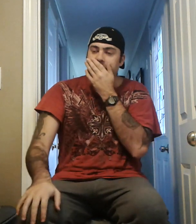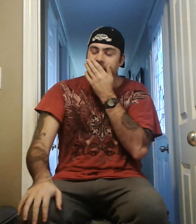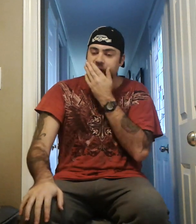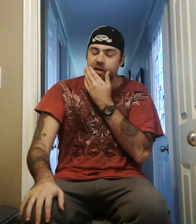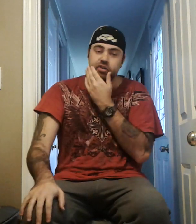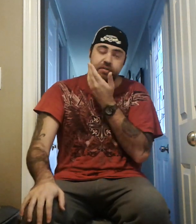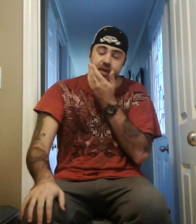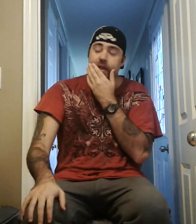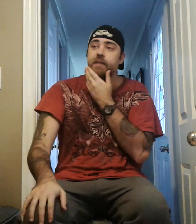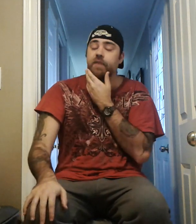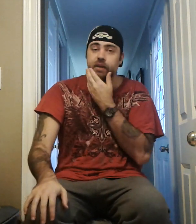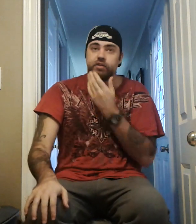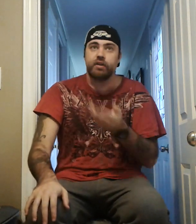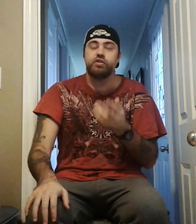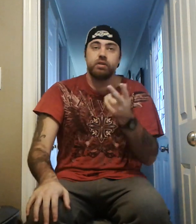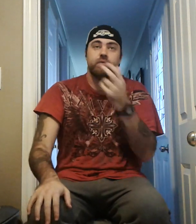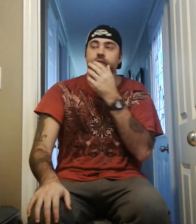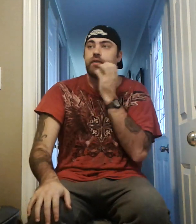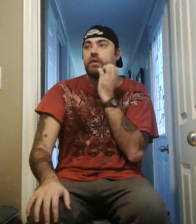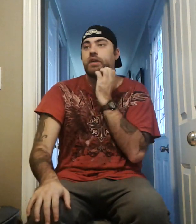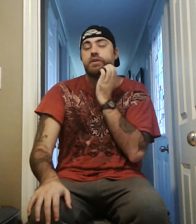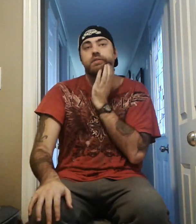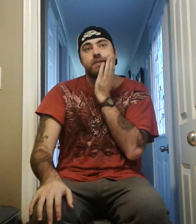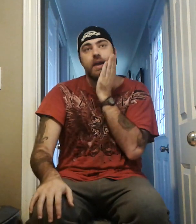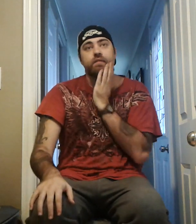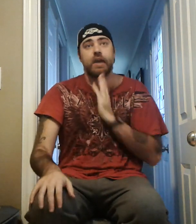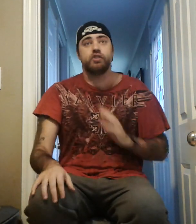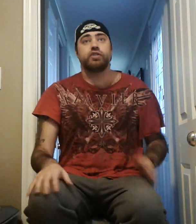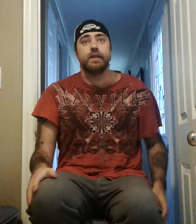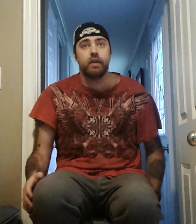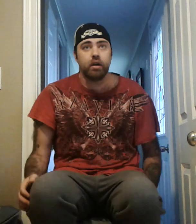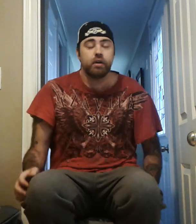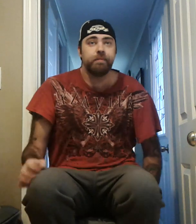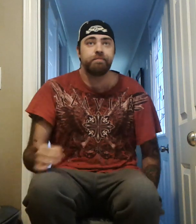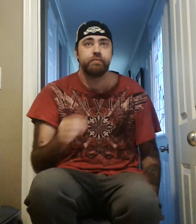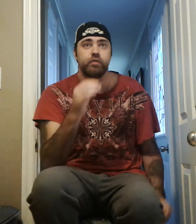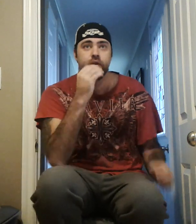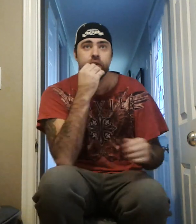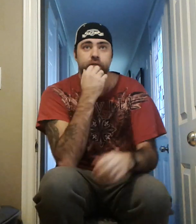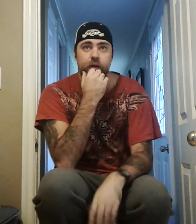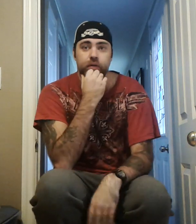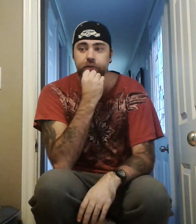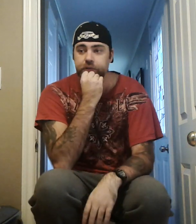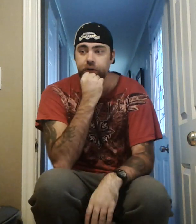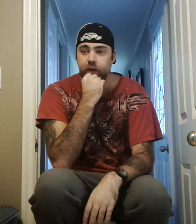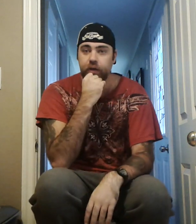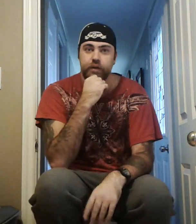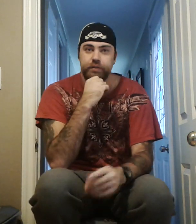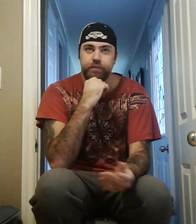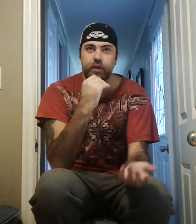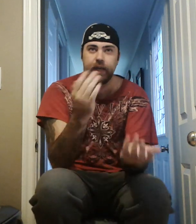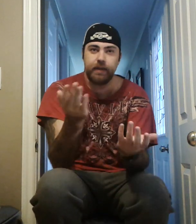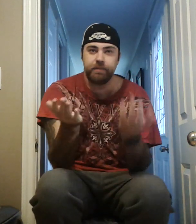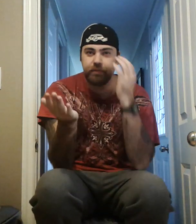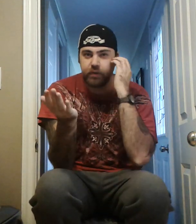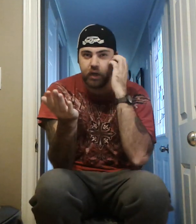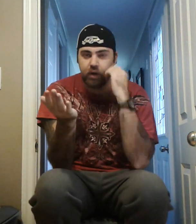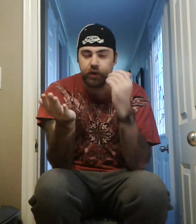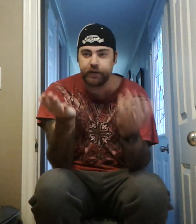that match, I should say, that match, not two, one was, say, that match there, that one was quite hard, because if you have, you know, like,